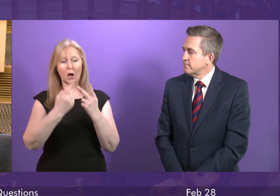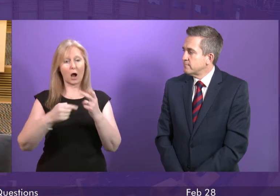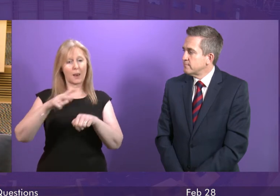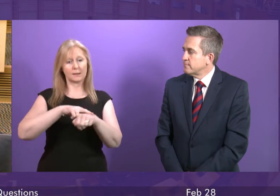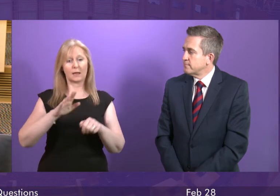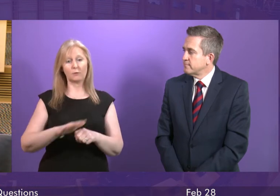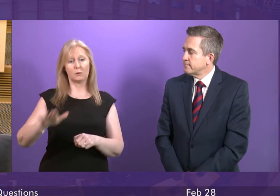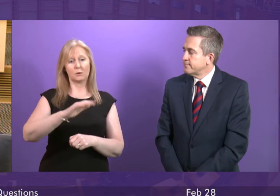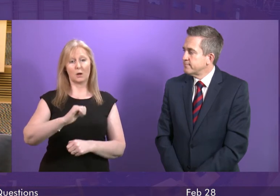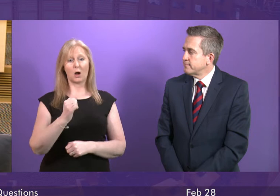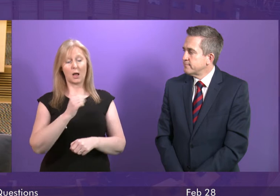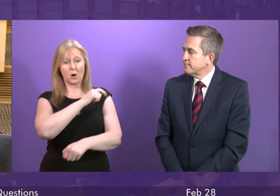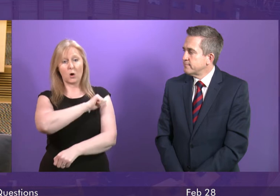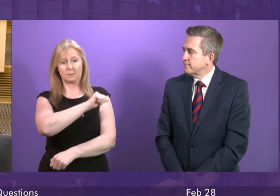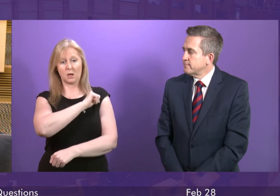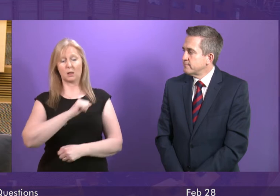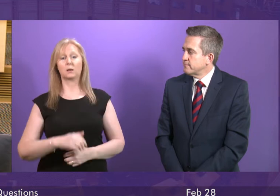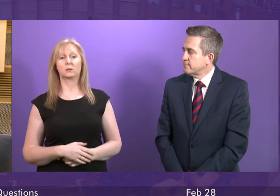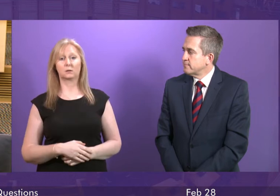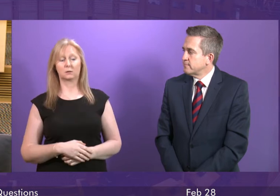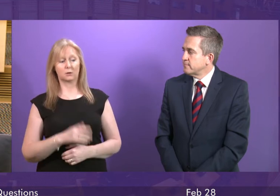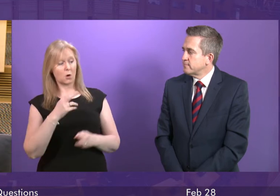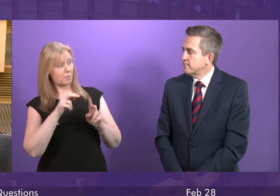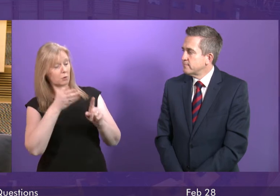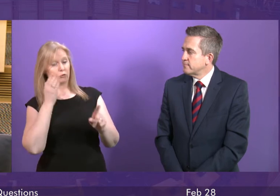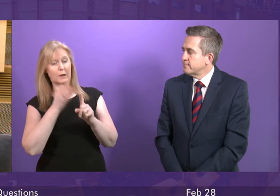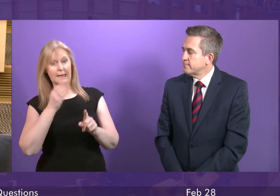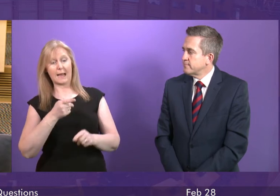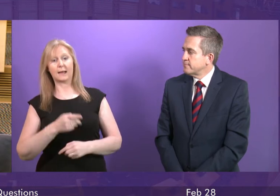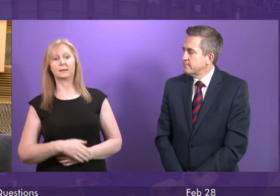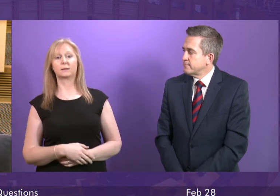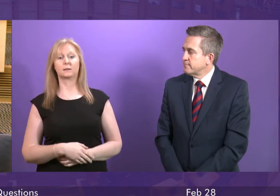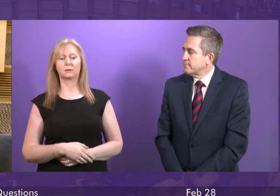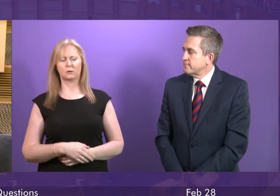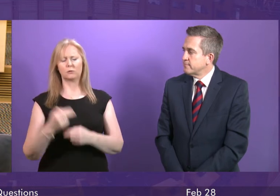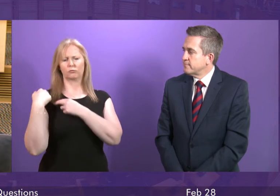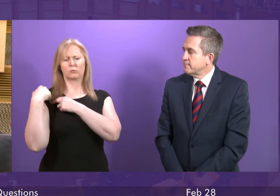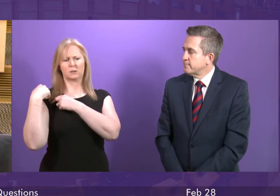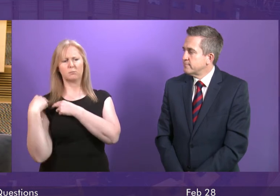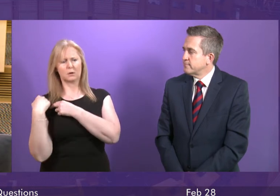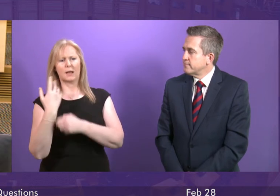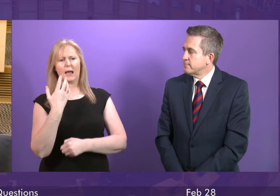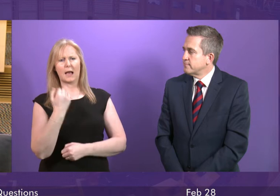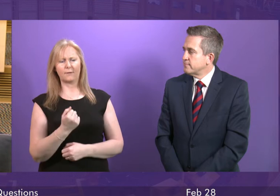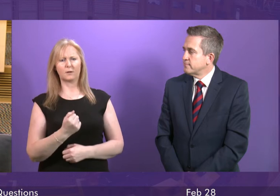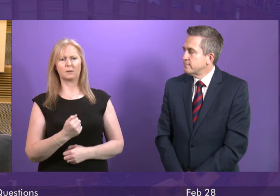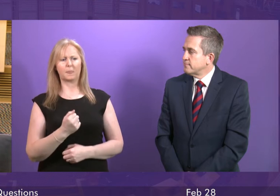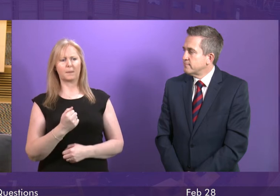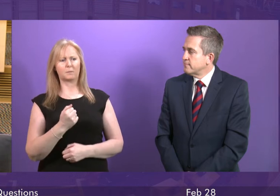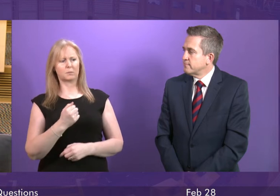Carlaw would recognise that. So we continue to take these responsibilities seriously. But go back to the point I